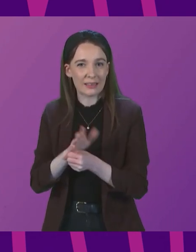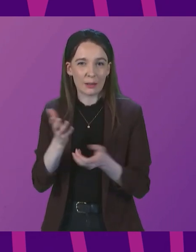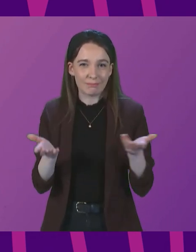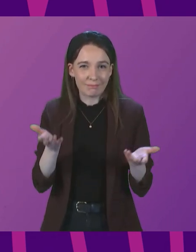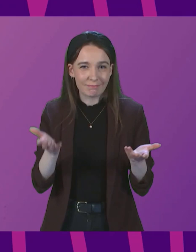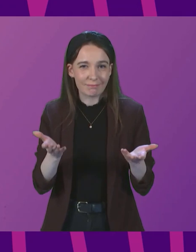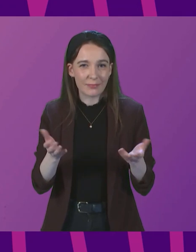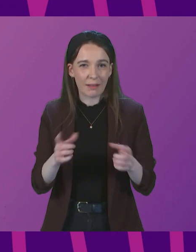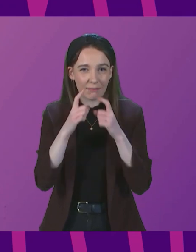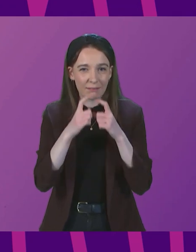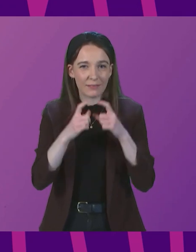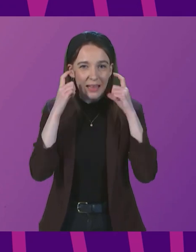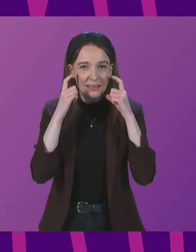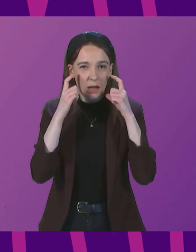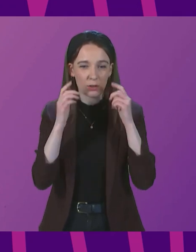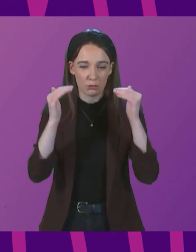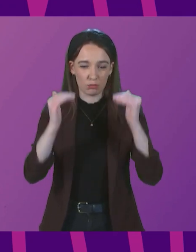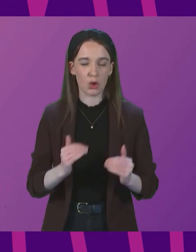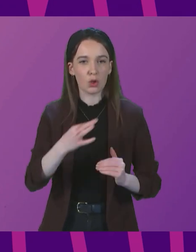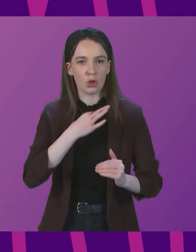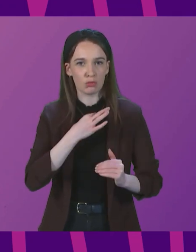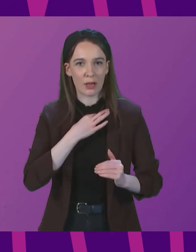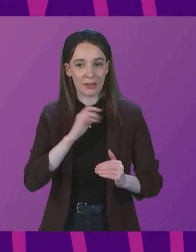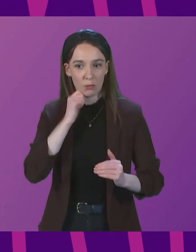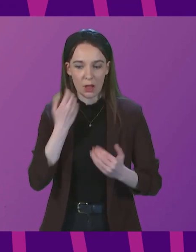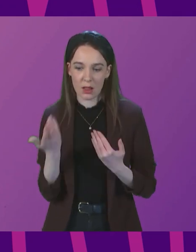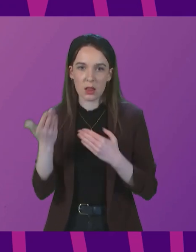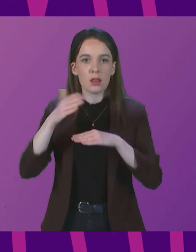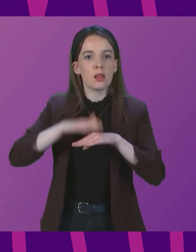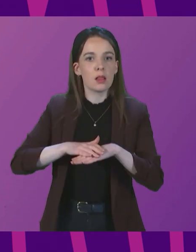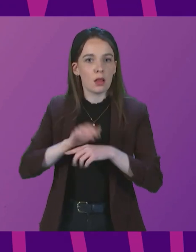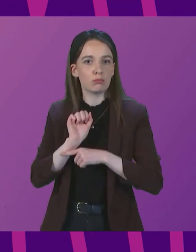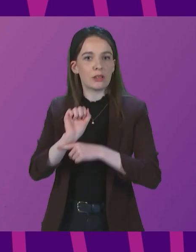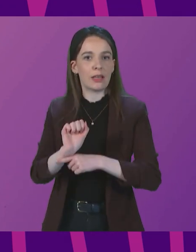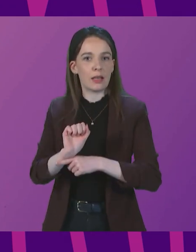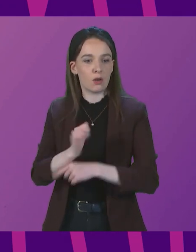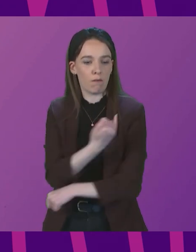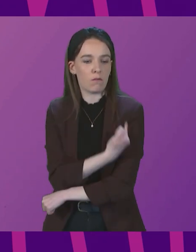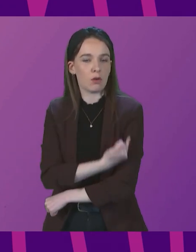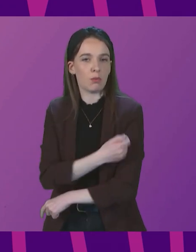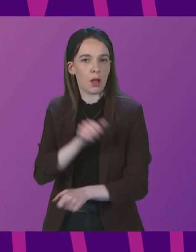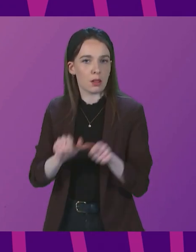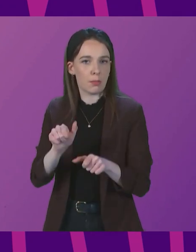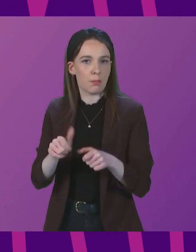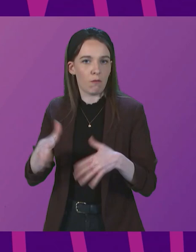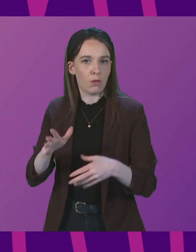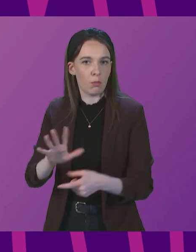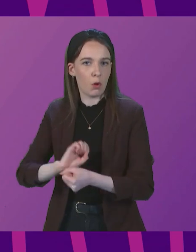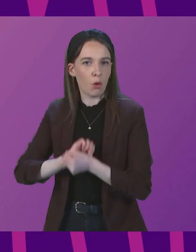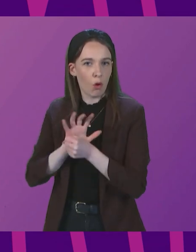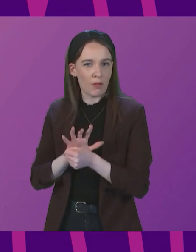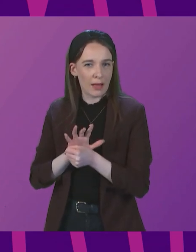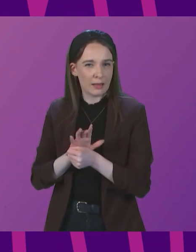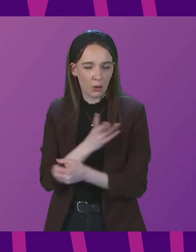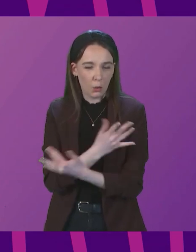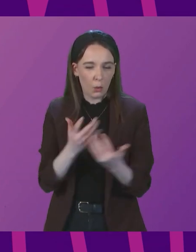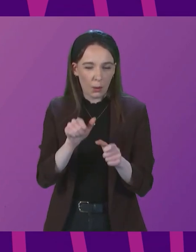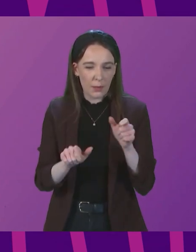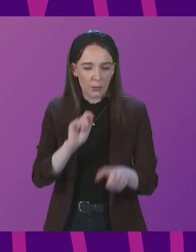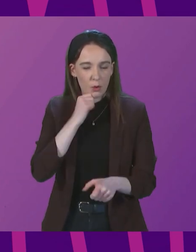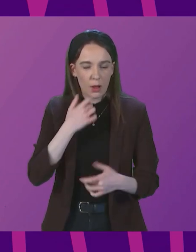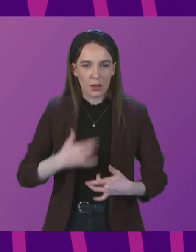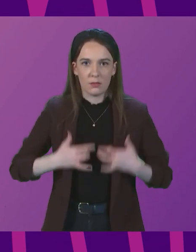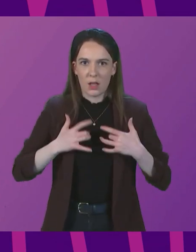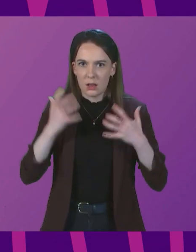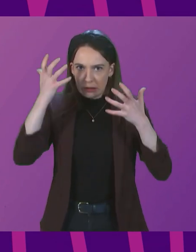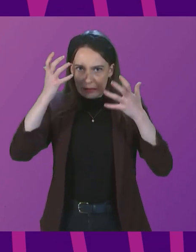risk and they provide an extra layer of protection to people who are vulnerable to the virus, many of whom will be concerned about the decision to convert